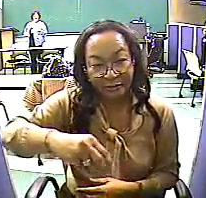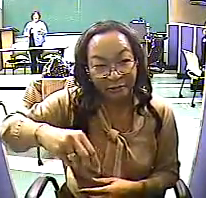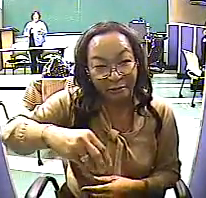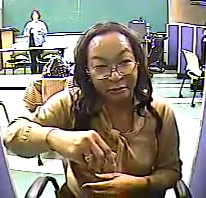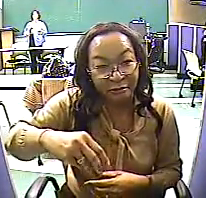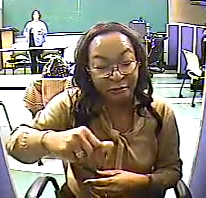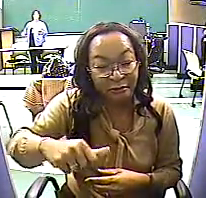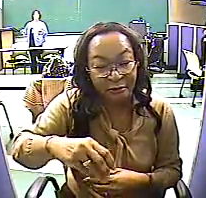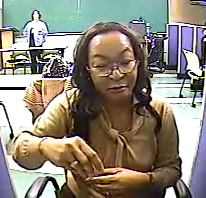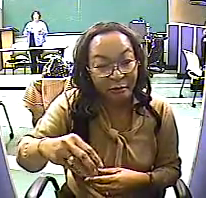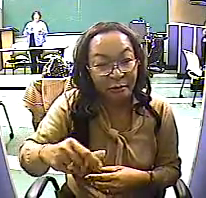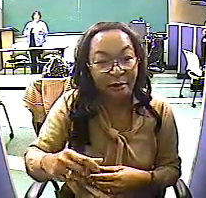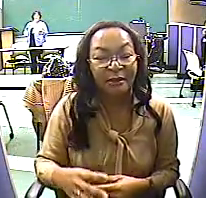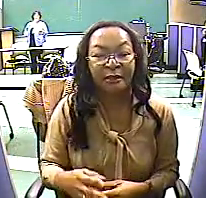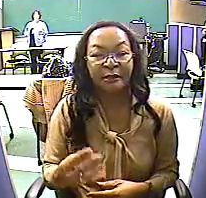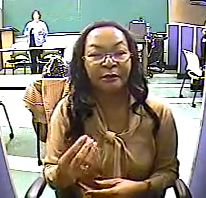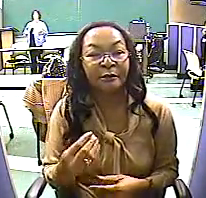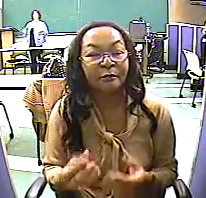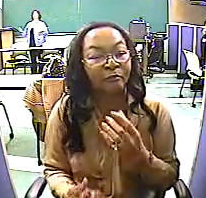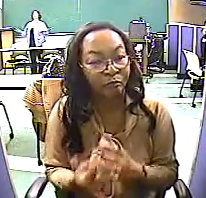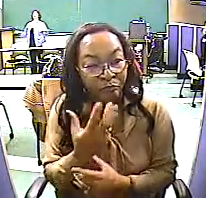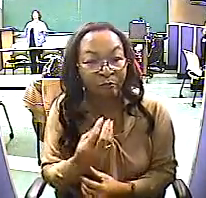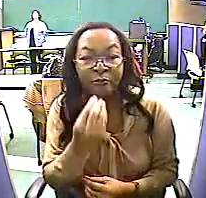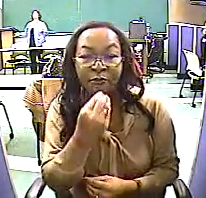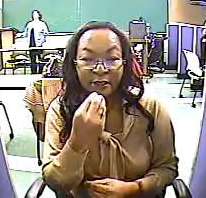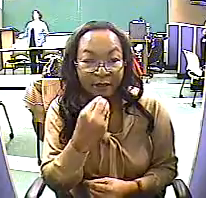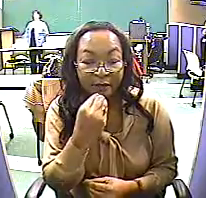More than most of us will learn in an entire lifetime.